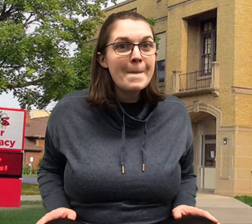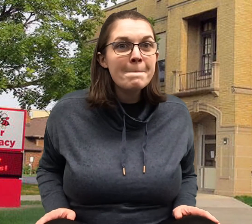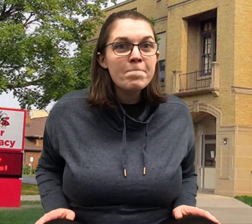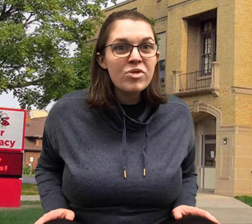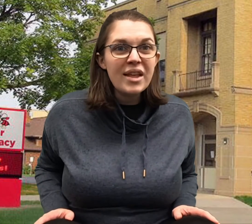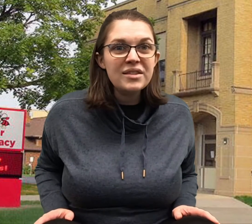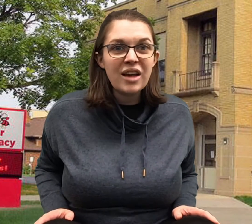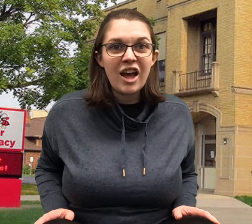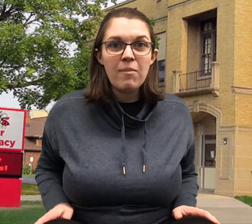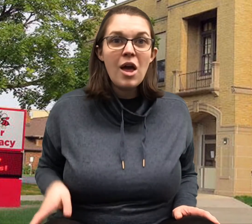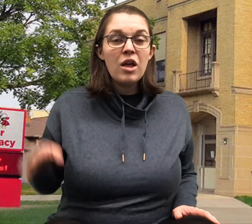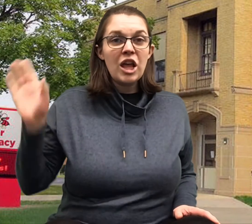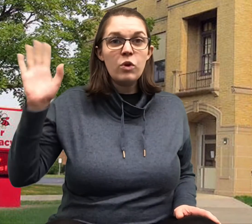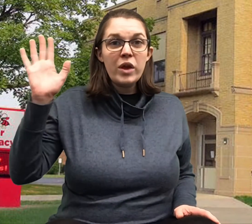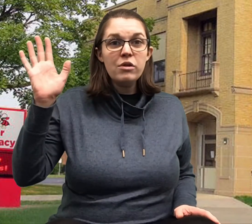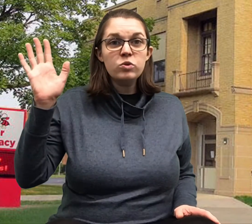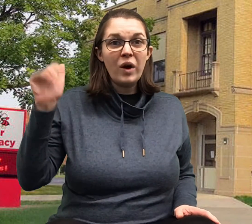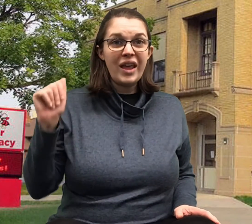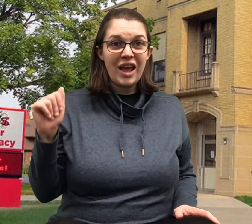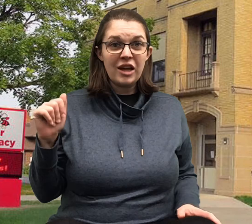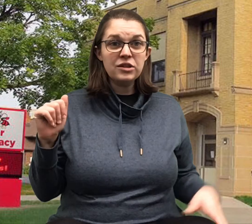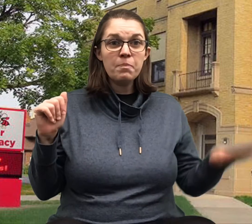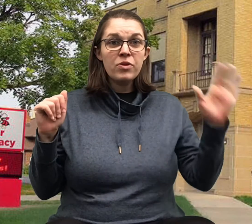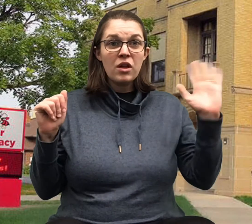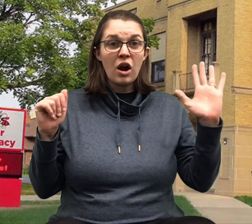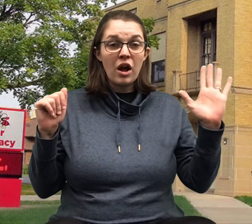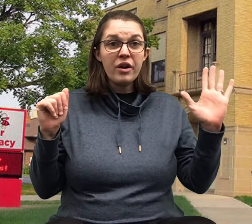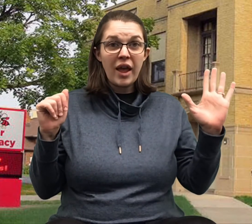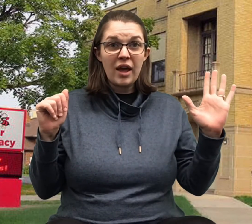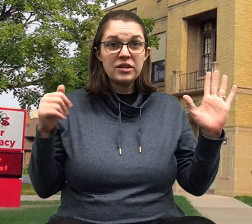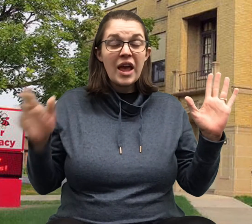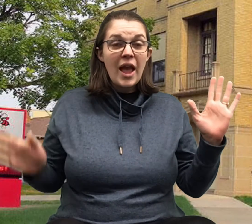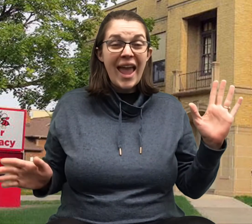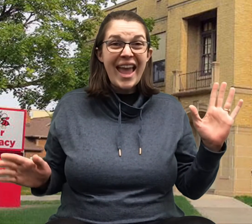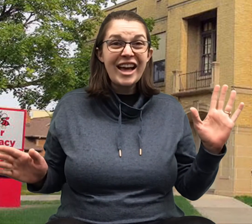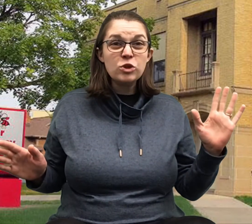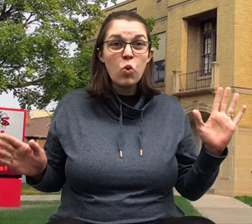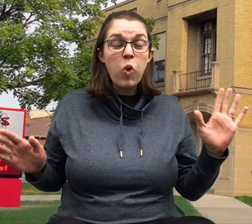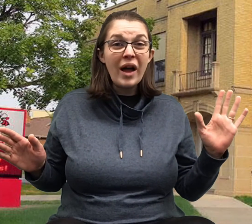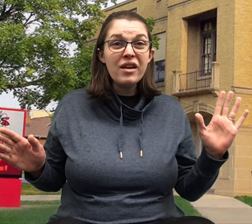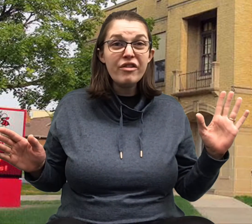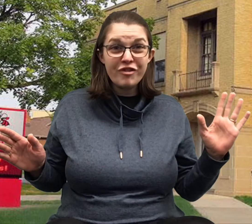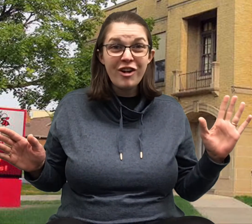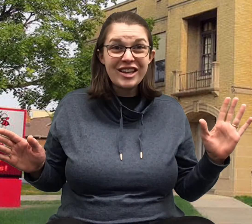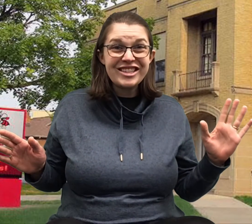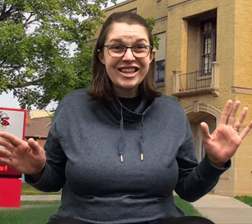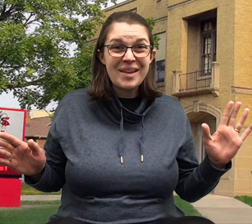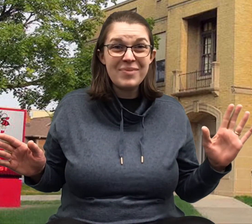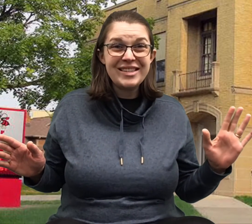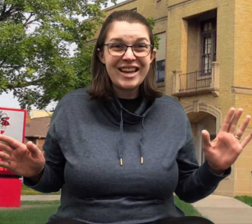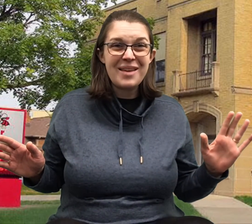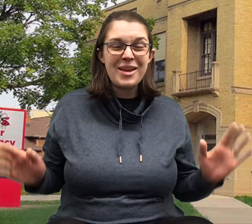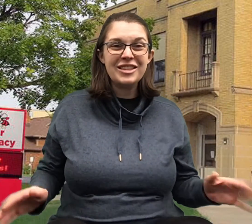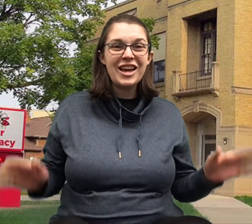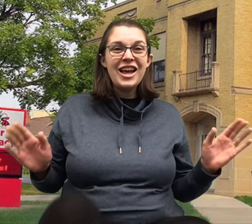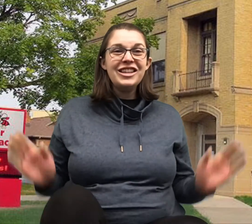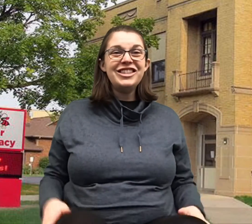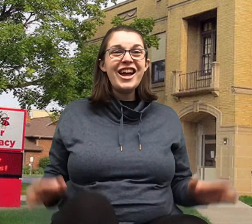This time can we use one hand or other hand and one foot to keep the steady beat? Johnny